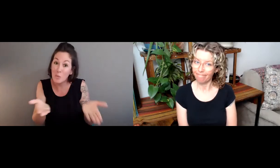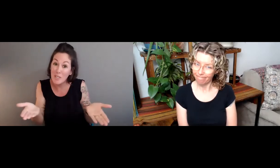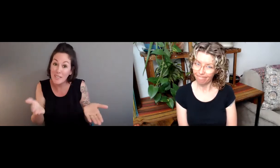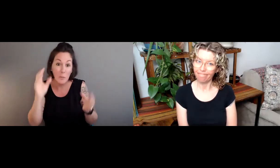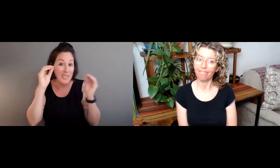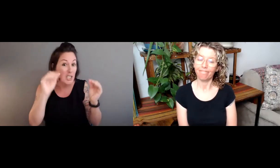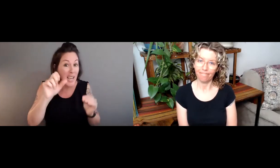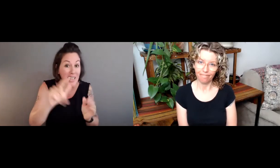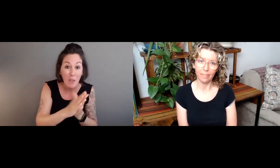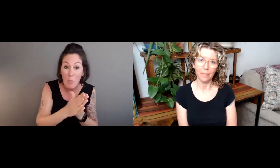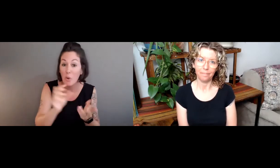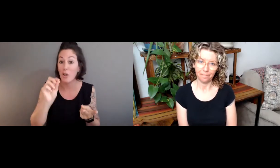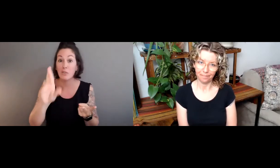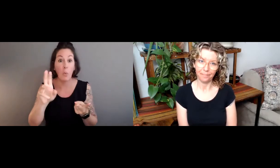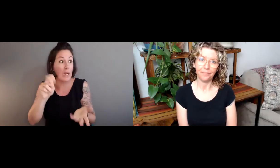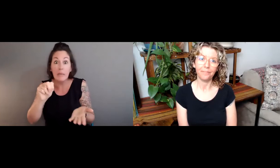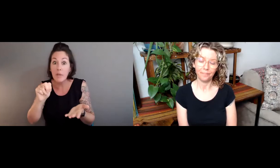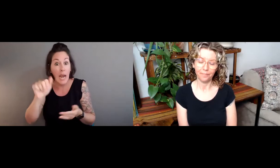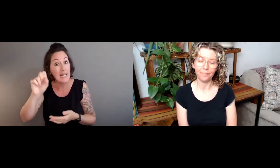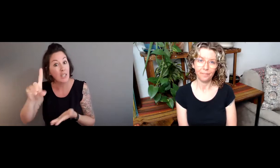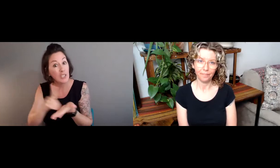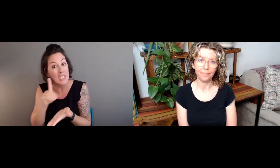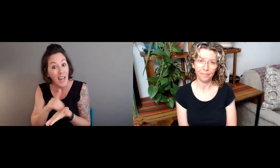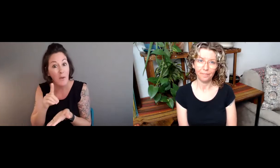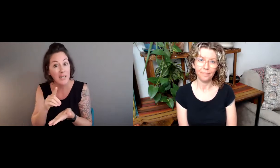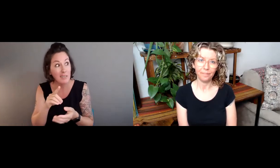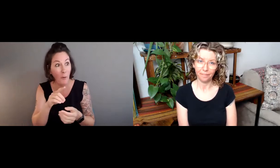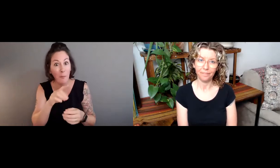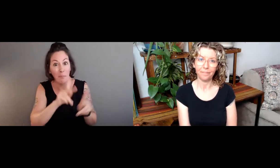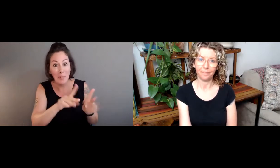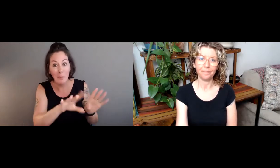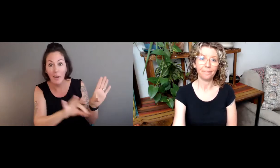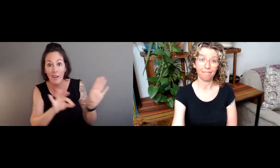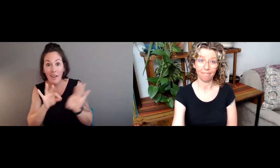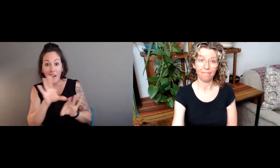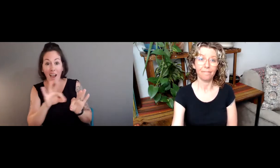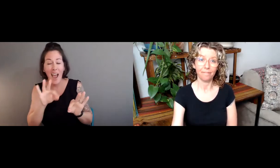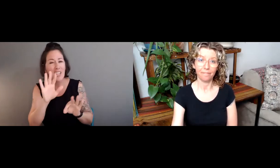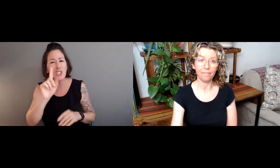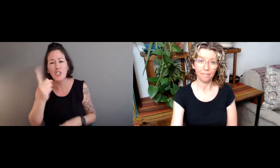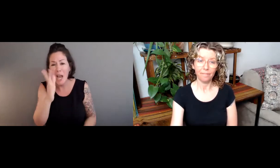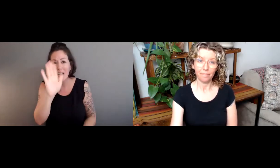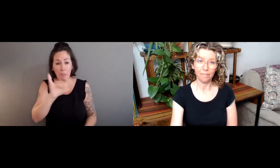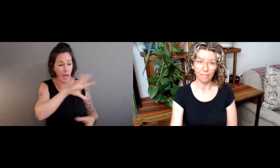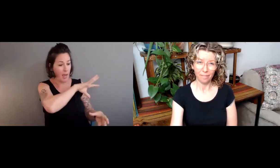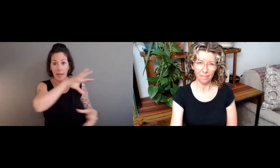And that's the point of, that even comes from ASL dictionaries, things that we've developed. People are selecting